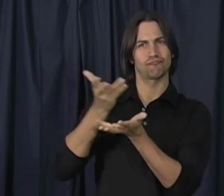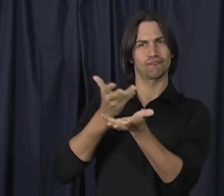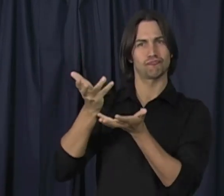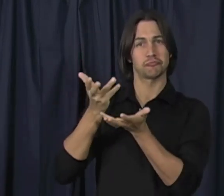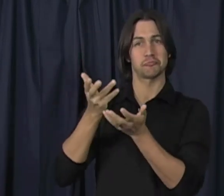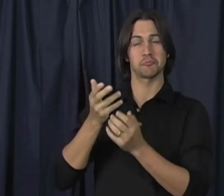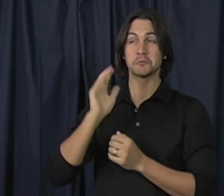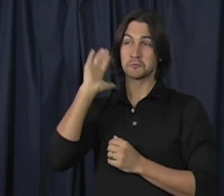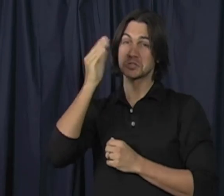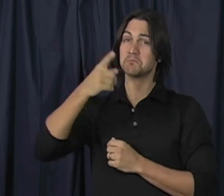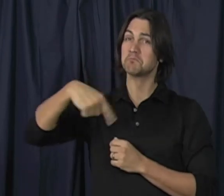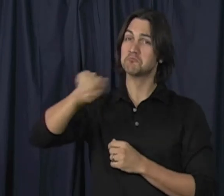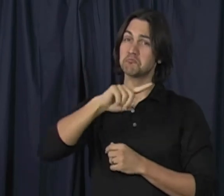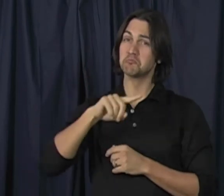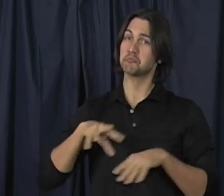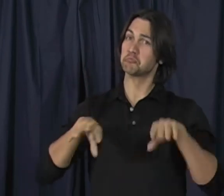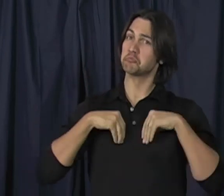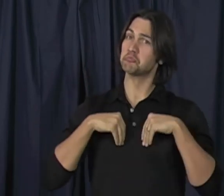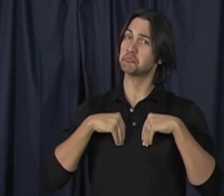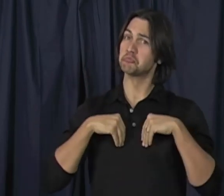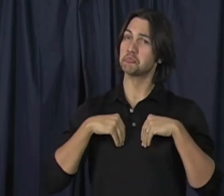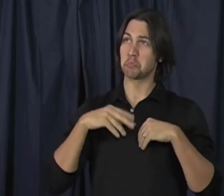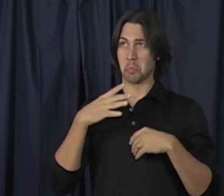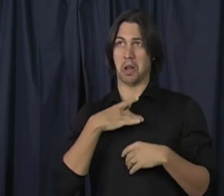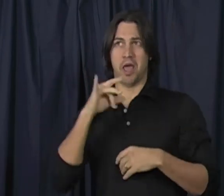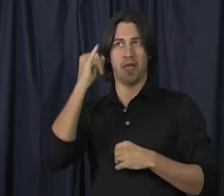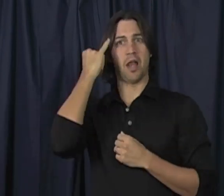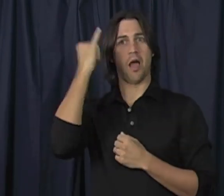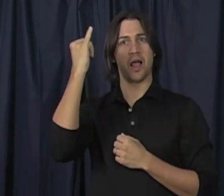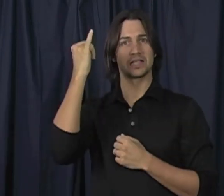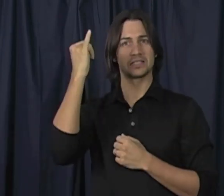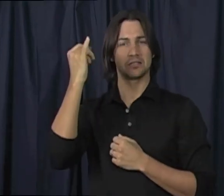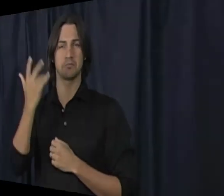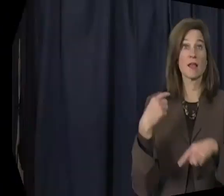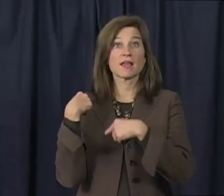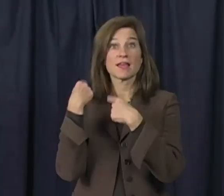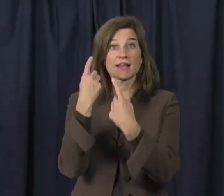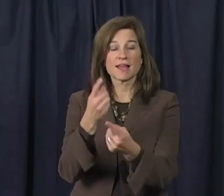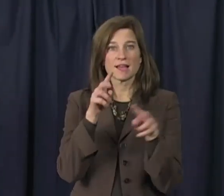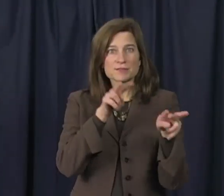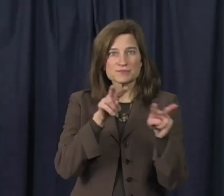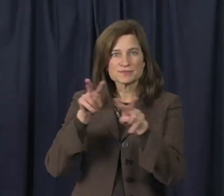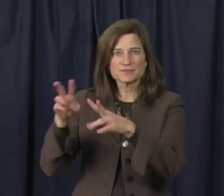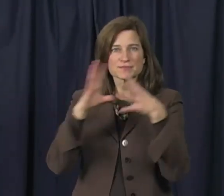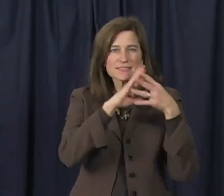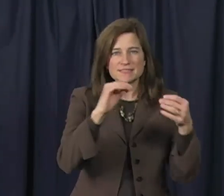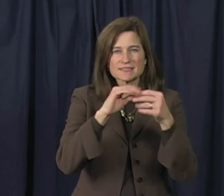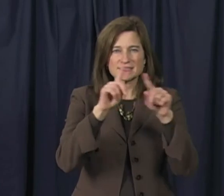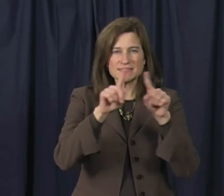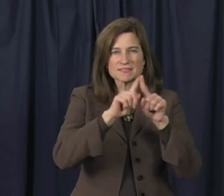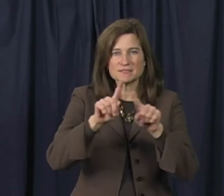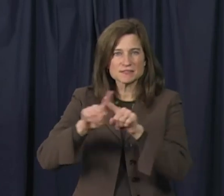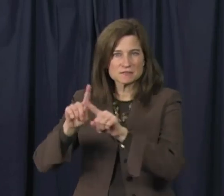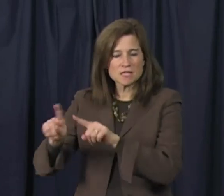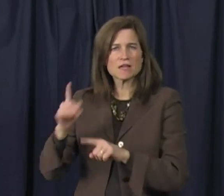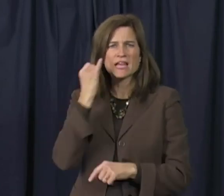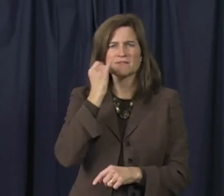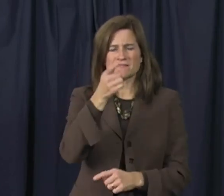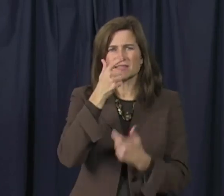teachers. And they seem to be accepting that idea. So you've been watching the different